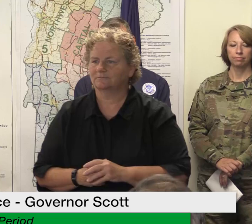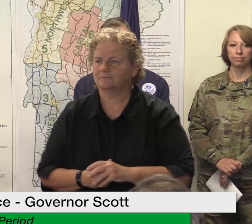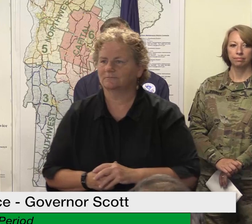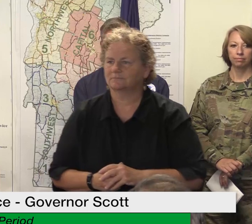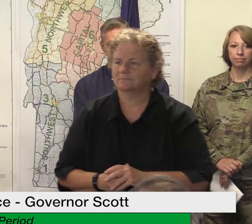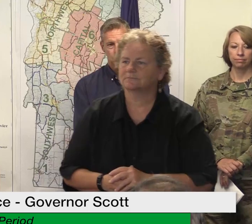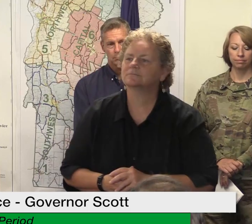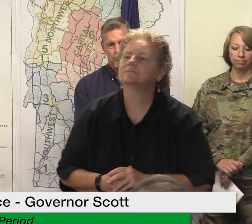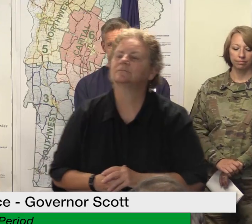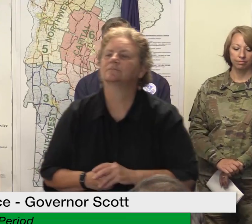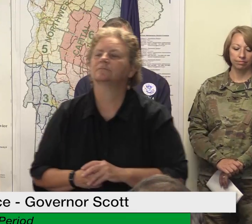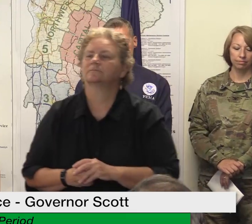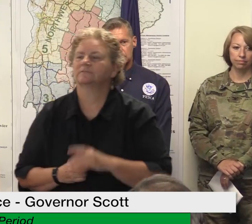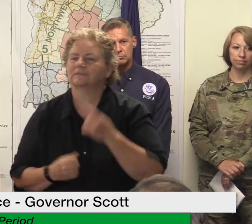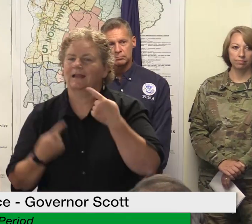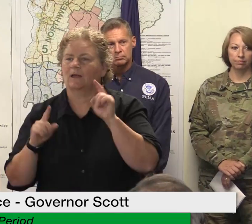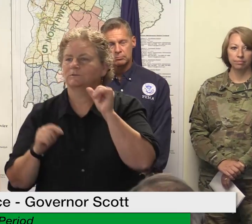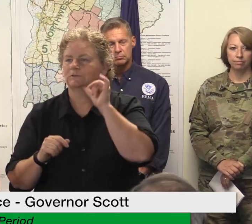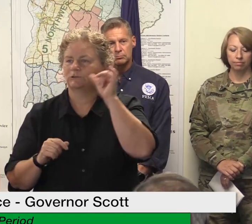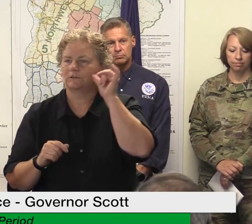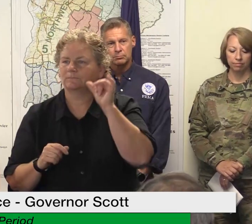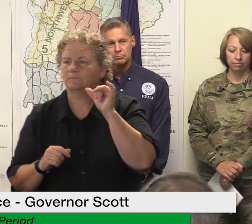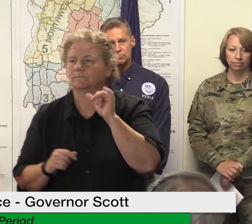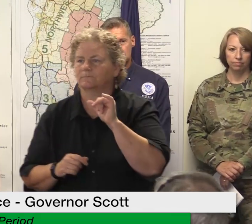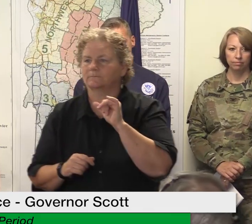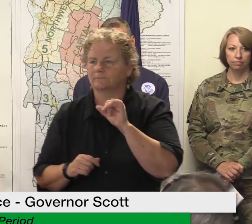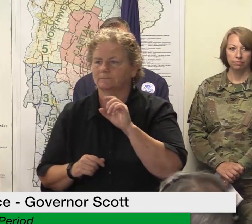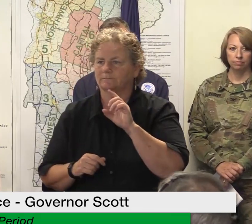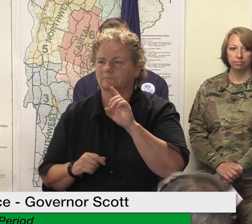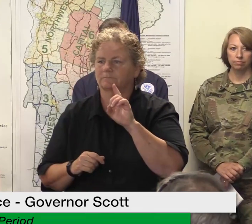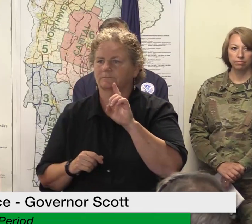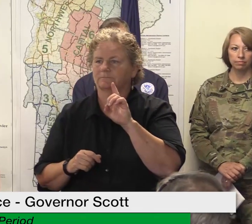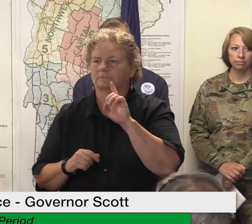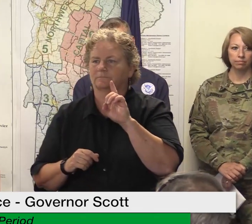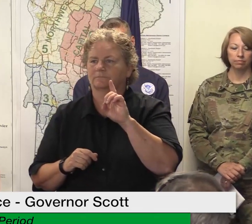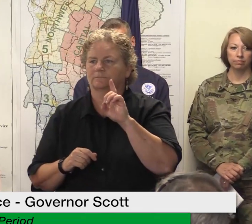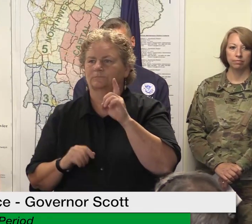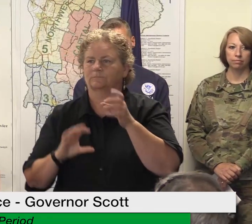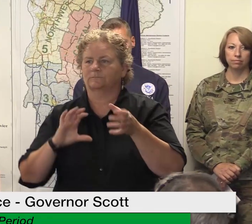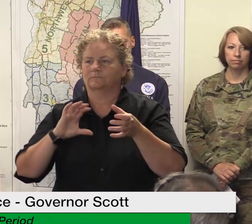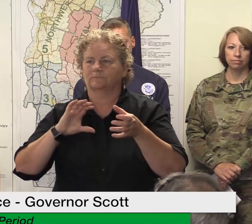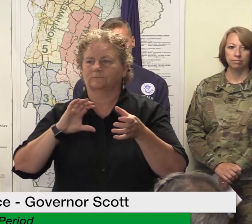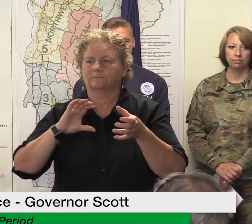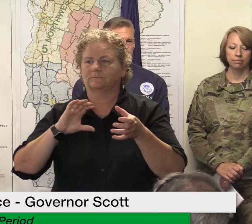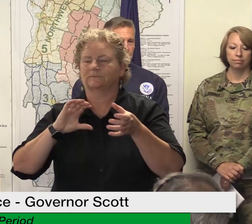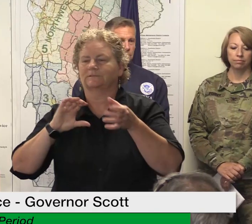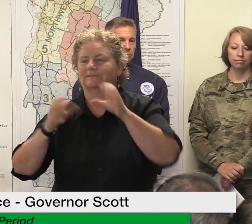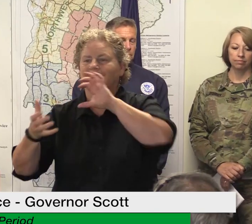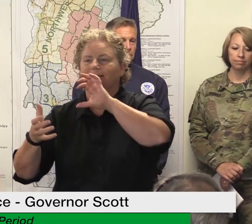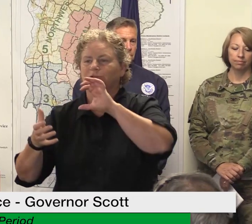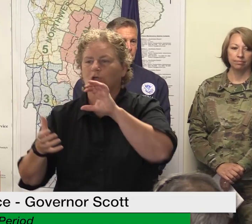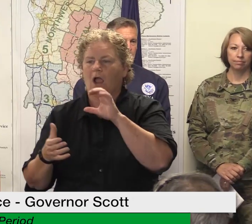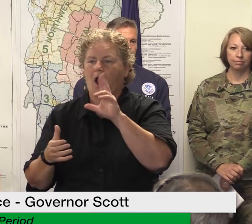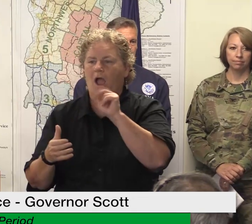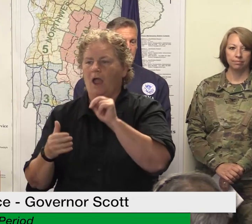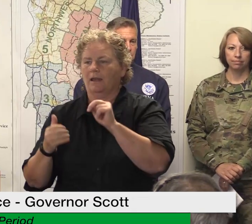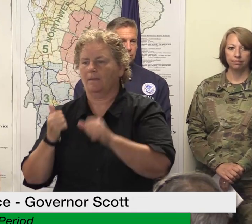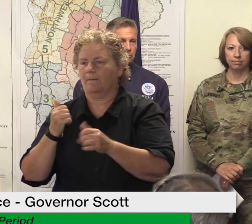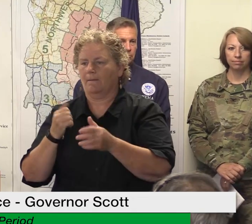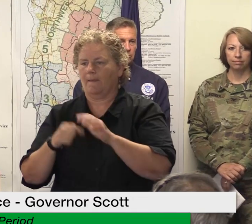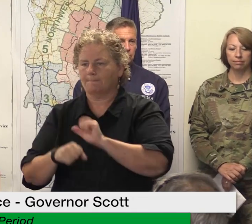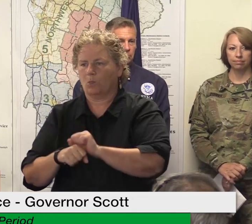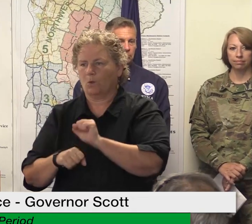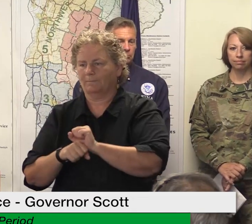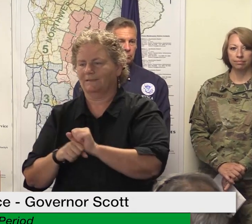again the dua program is specific to those counties that have been identified but anyone who